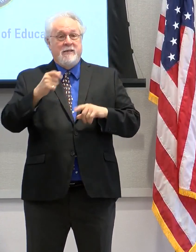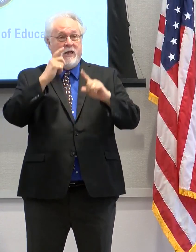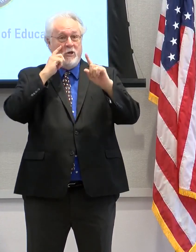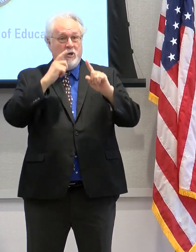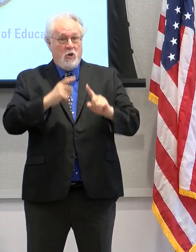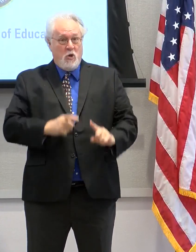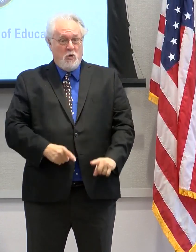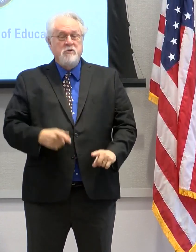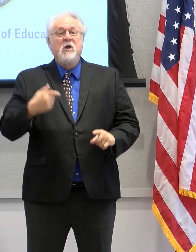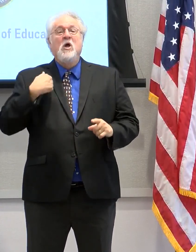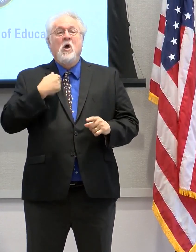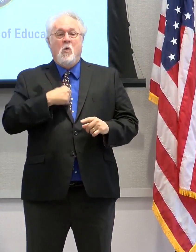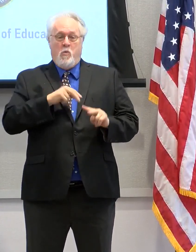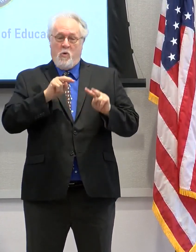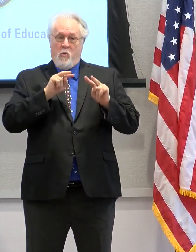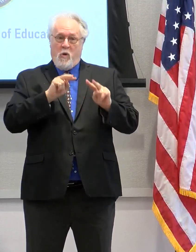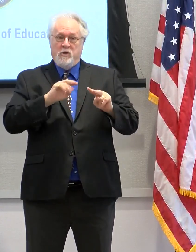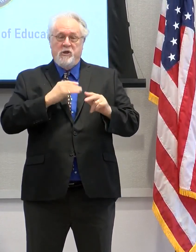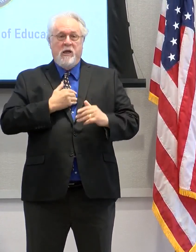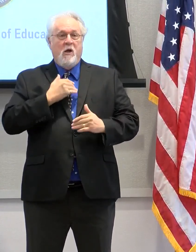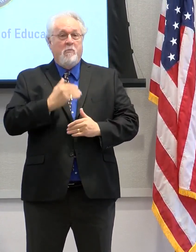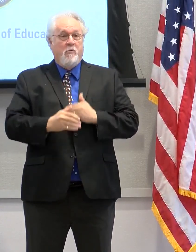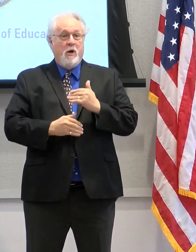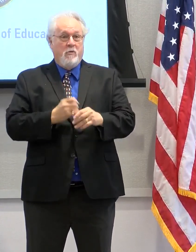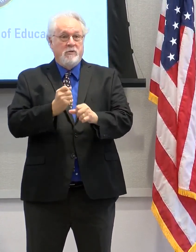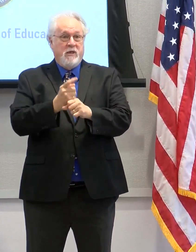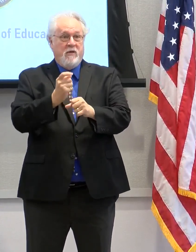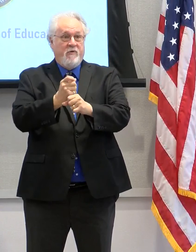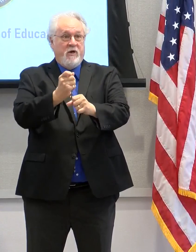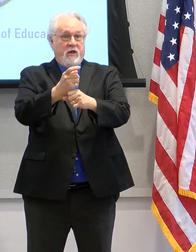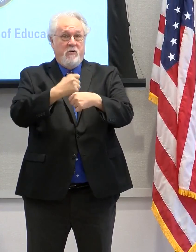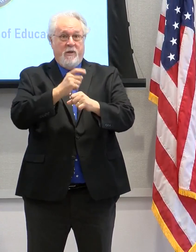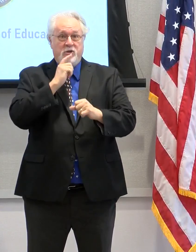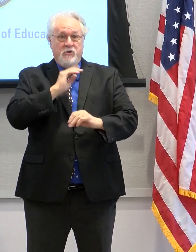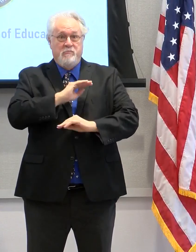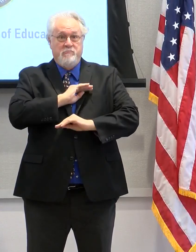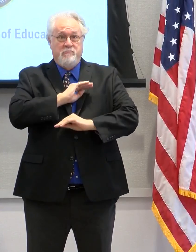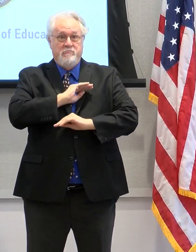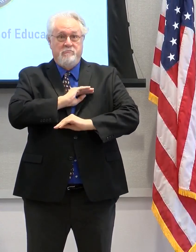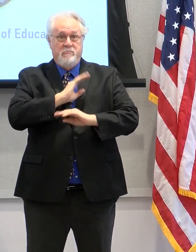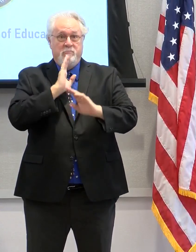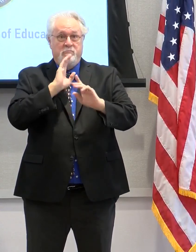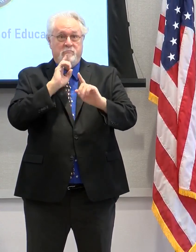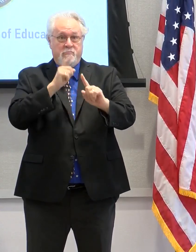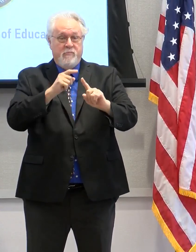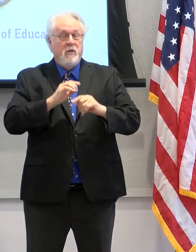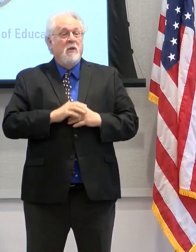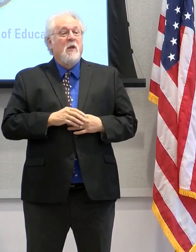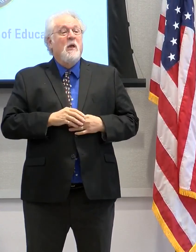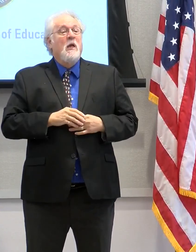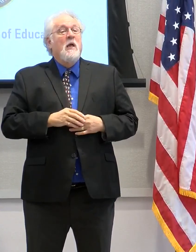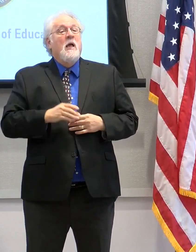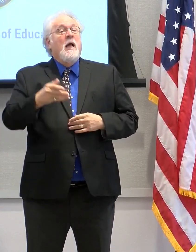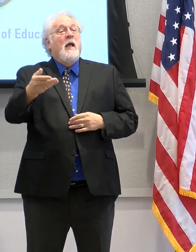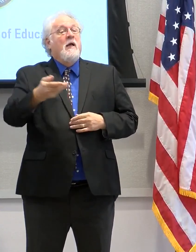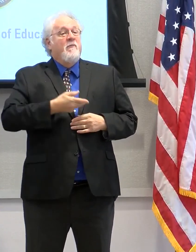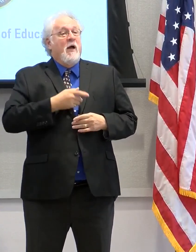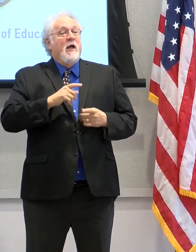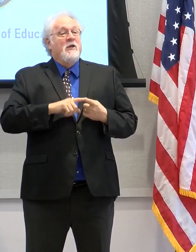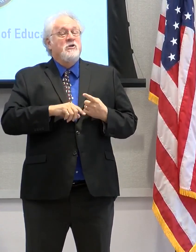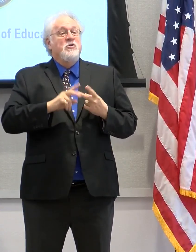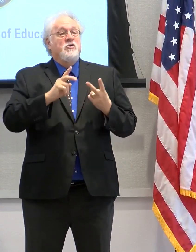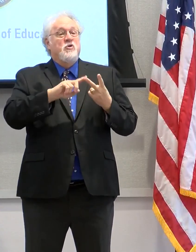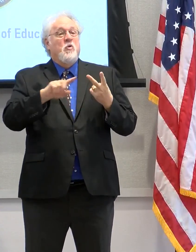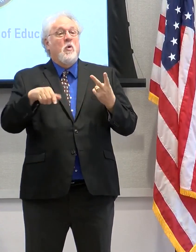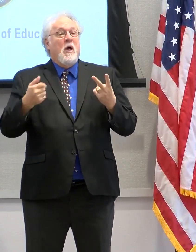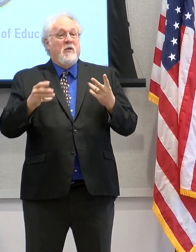promise. We are literally watching our progress year over year to make sure that we're making progress. I'd also like to invite you to two